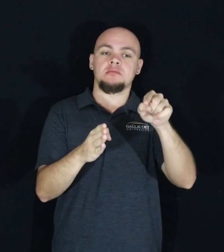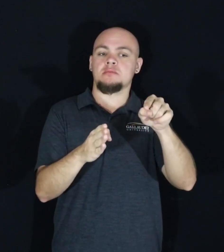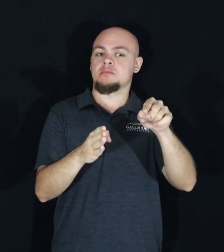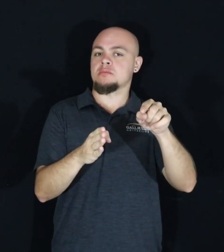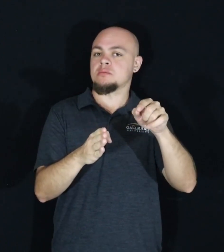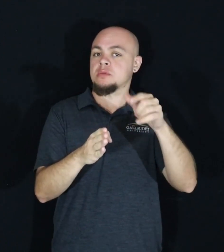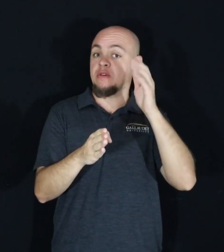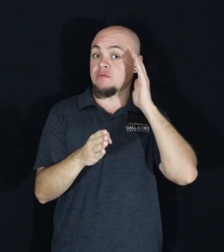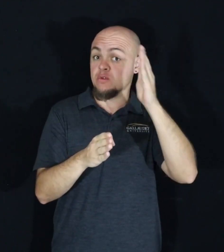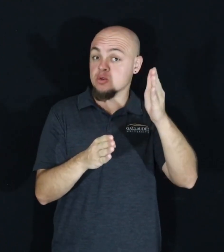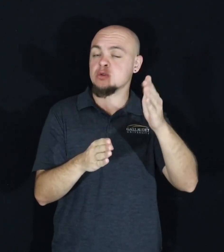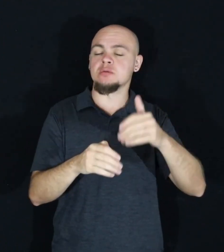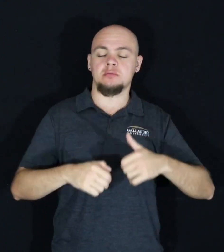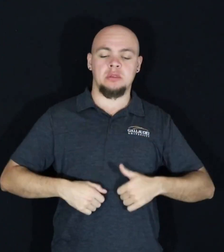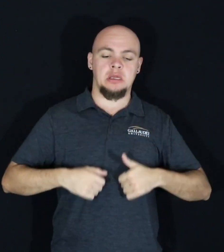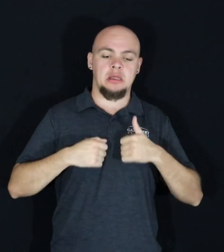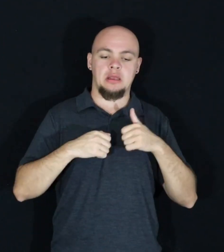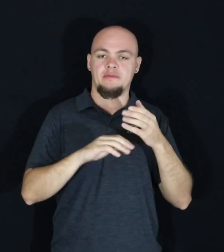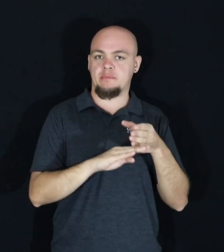life.